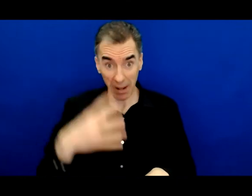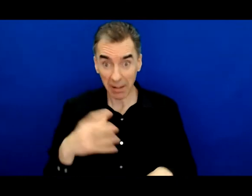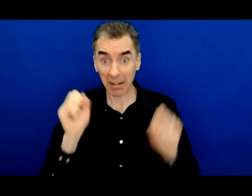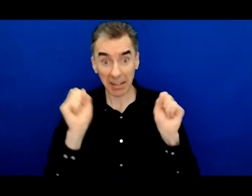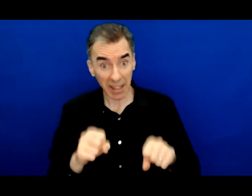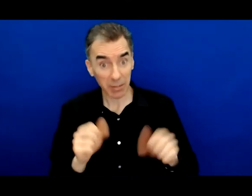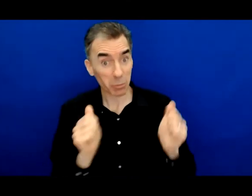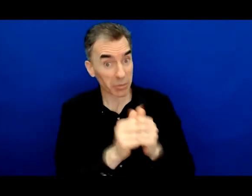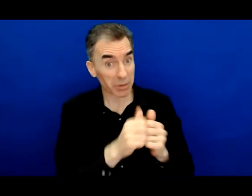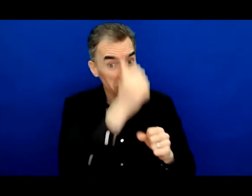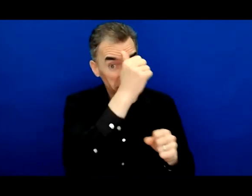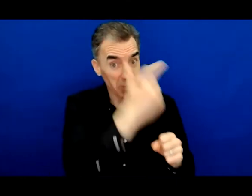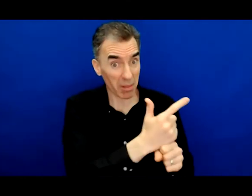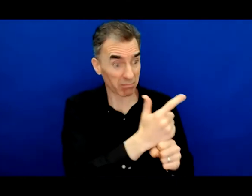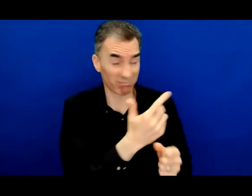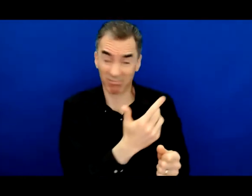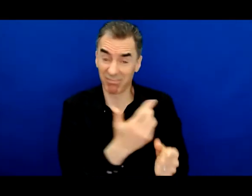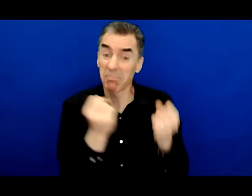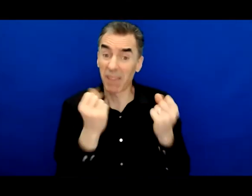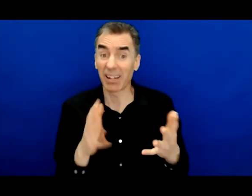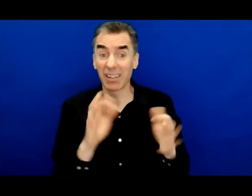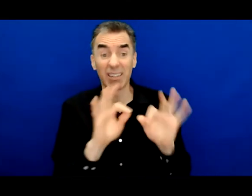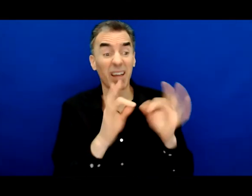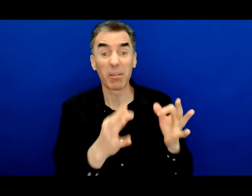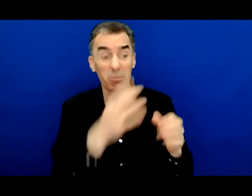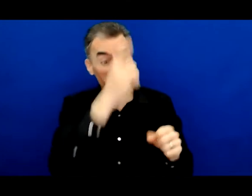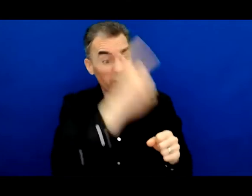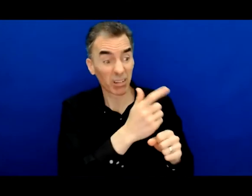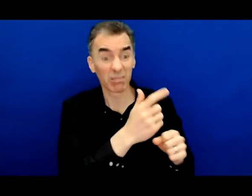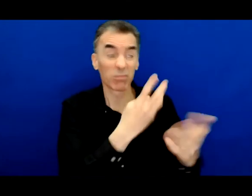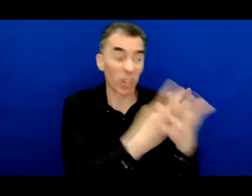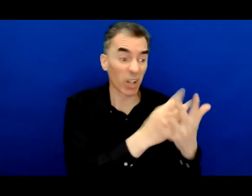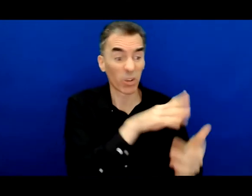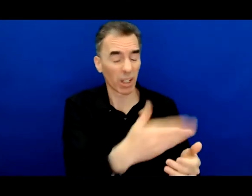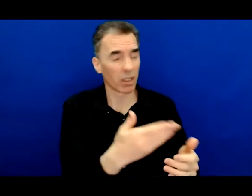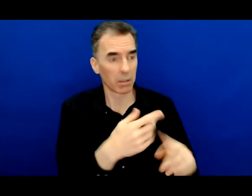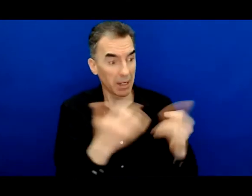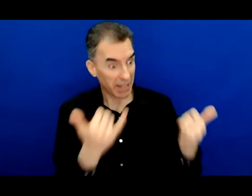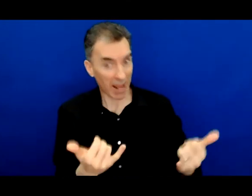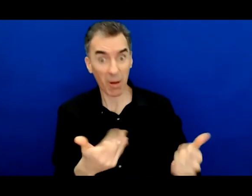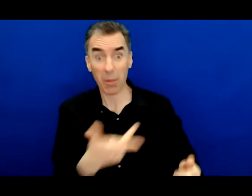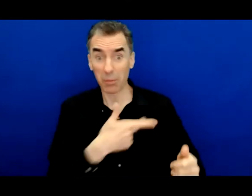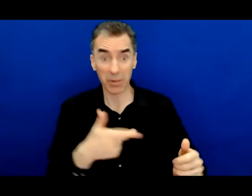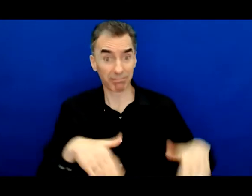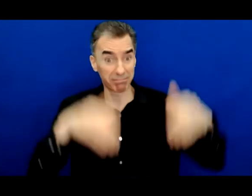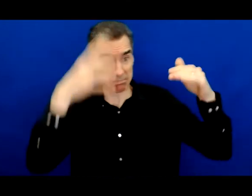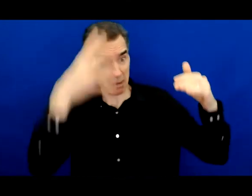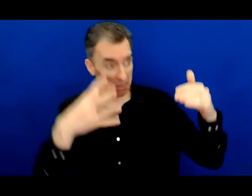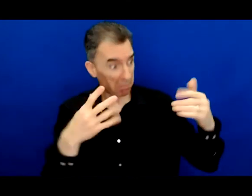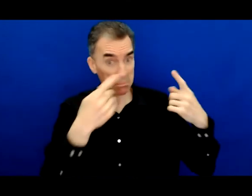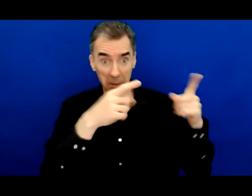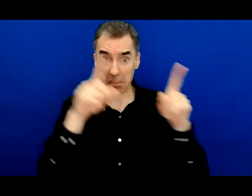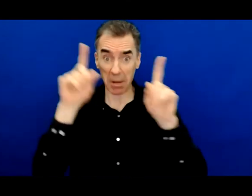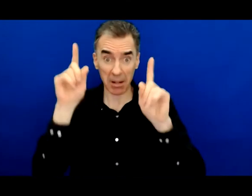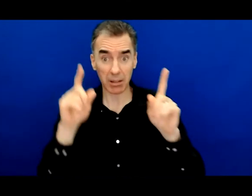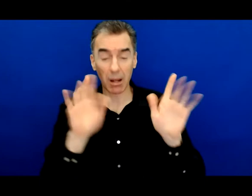brothers they're either in jail or dead and so I'm glad that all three of us are adult men doing well my older brother